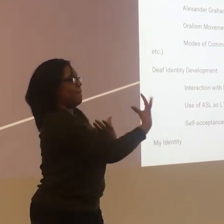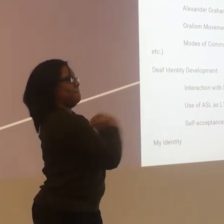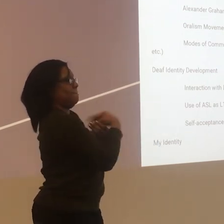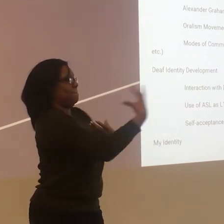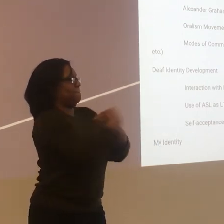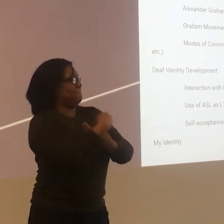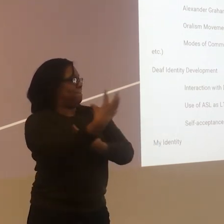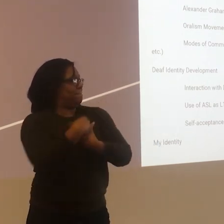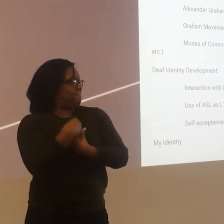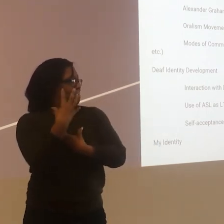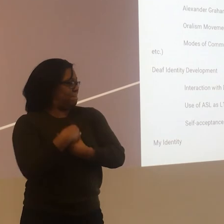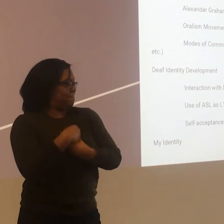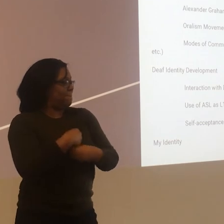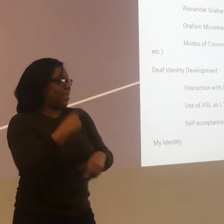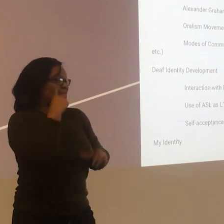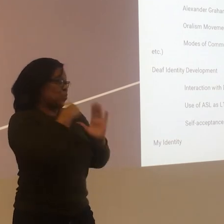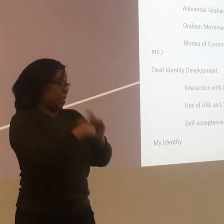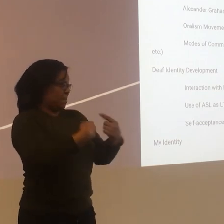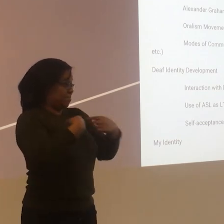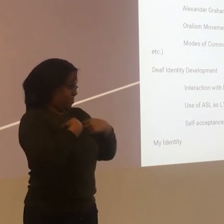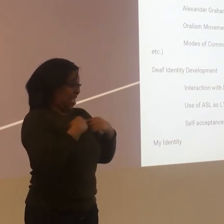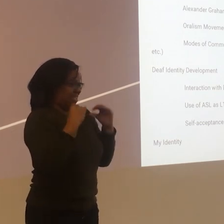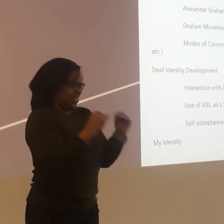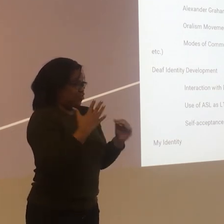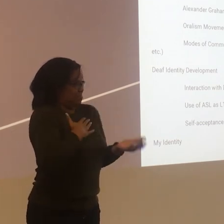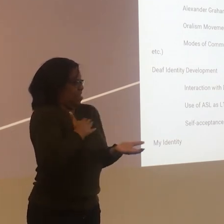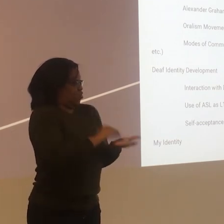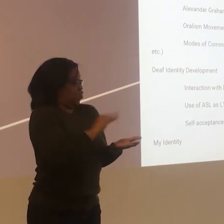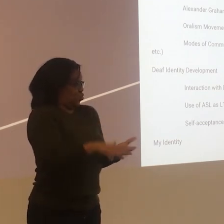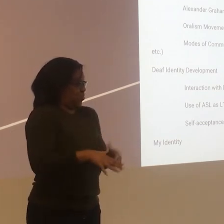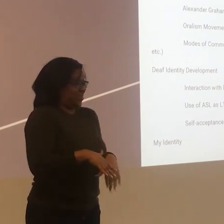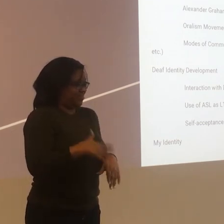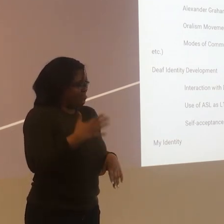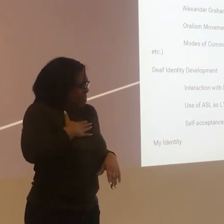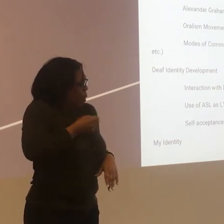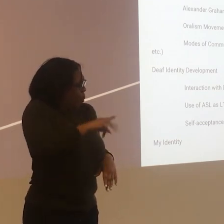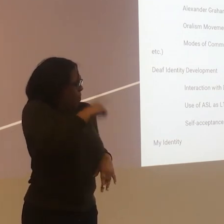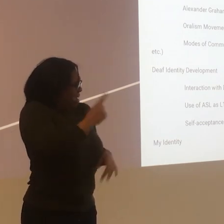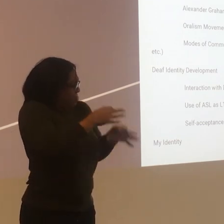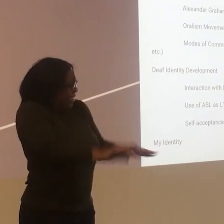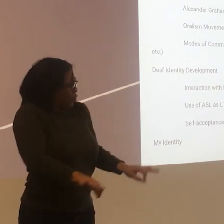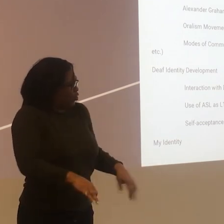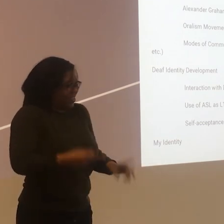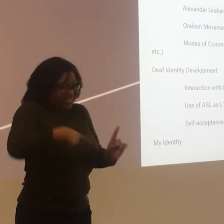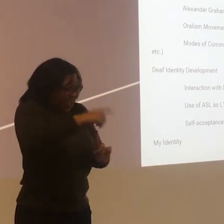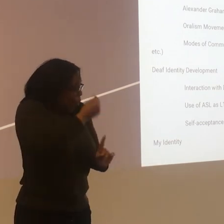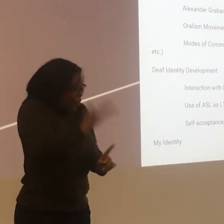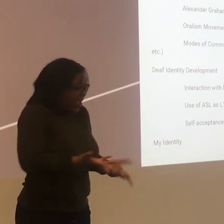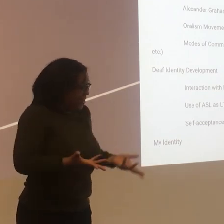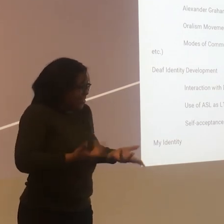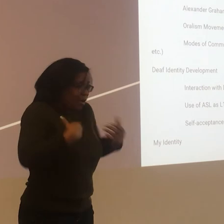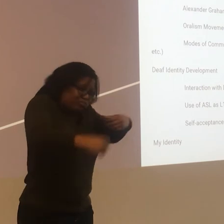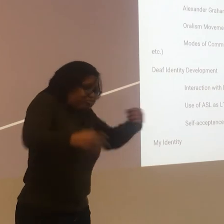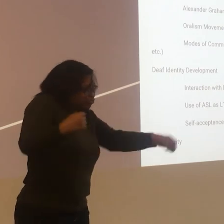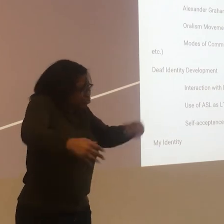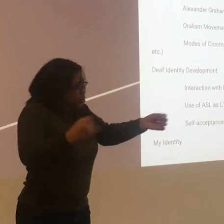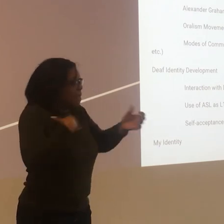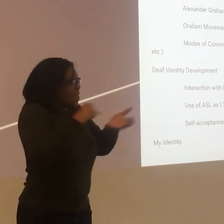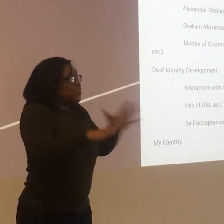teacher. They have to get all of those exposures. And for me, I mean, I do have my own language. I do have my